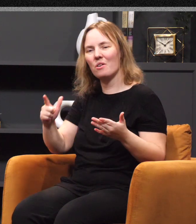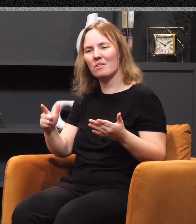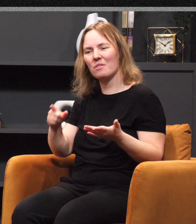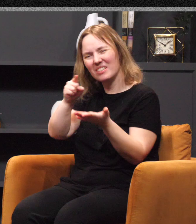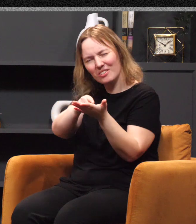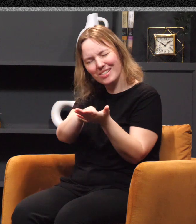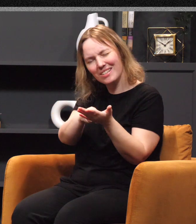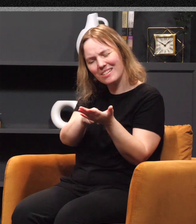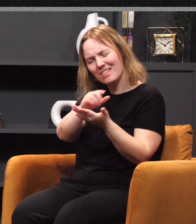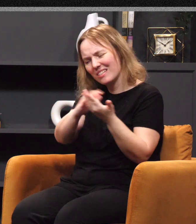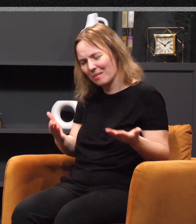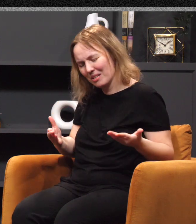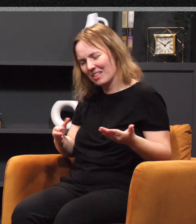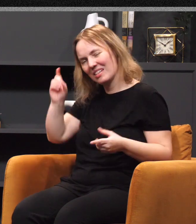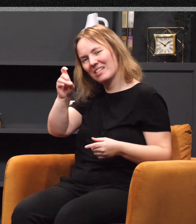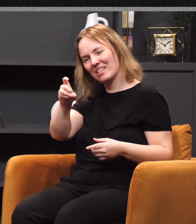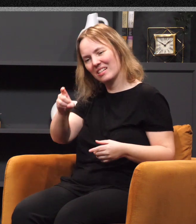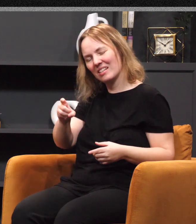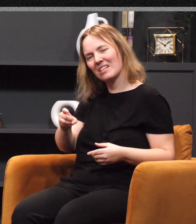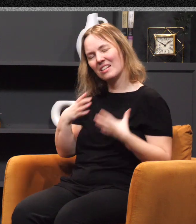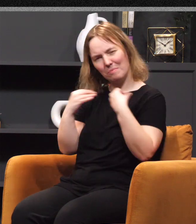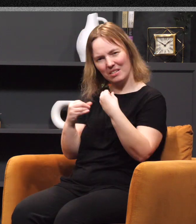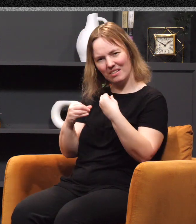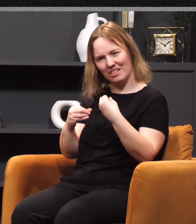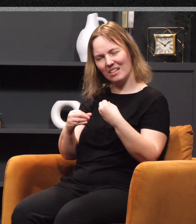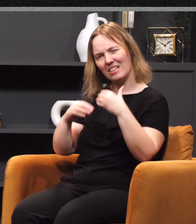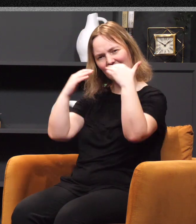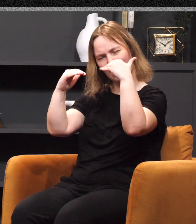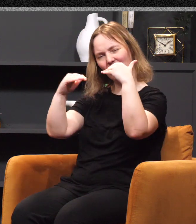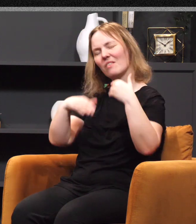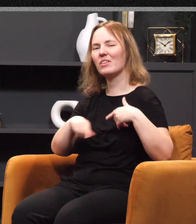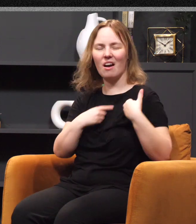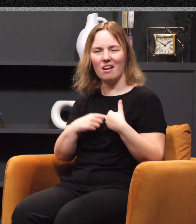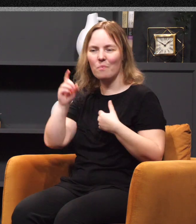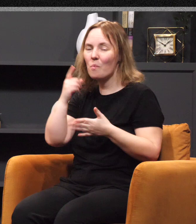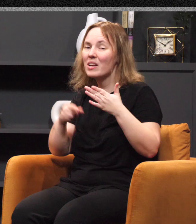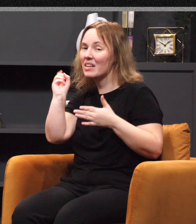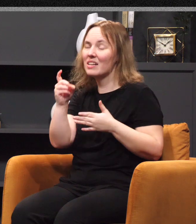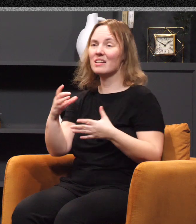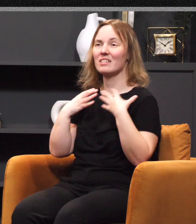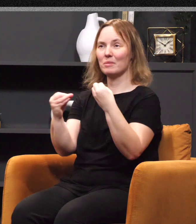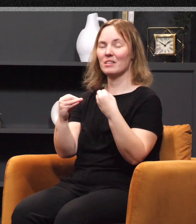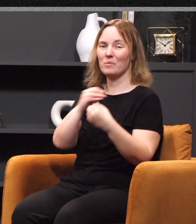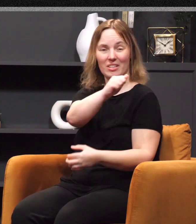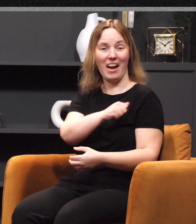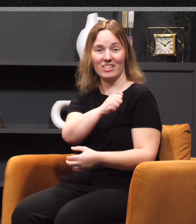something that needed to be healed at the level of their heart. And what needed to be healed was their attitude.